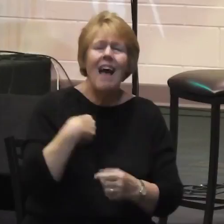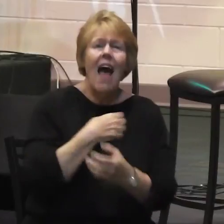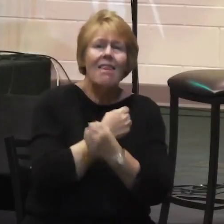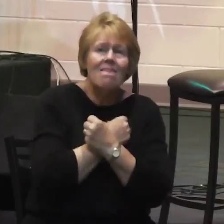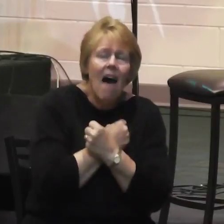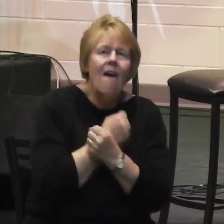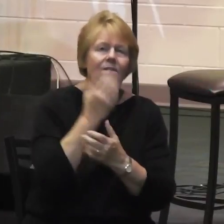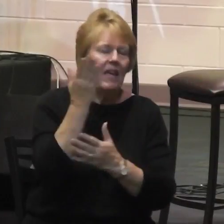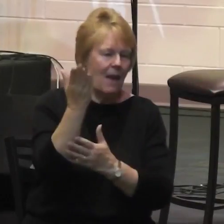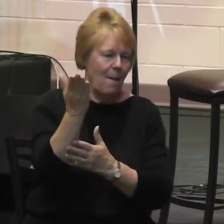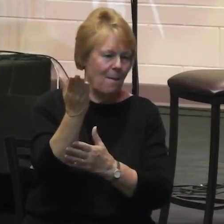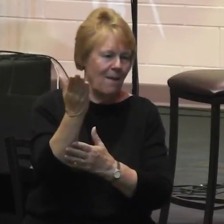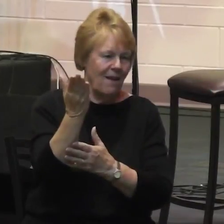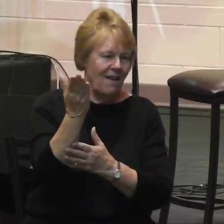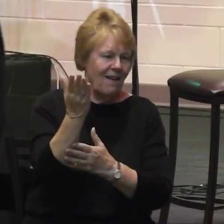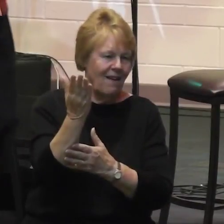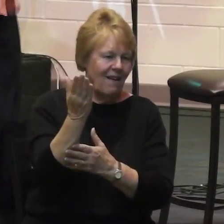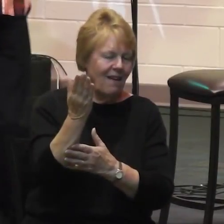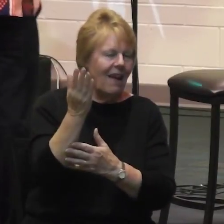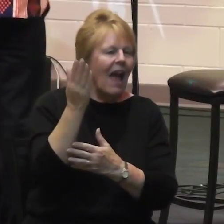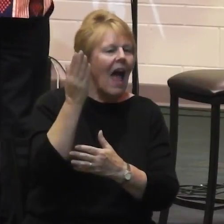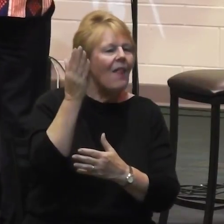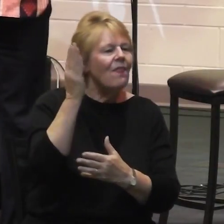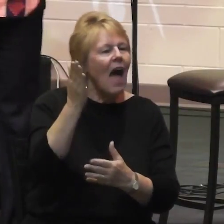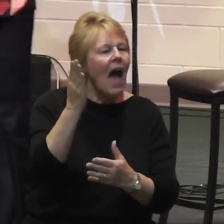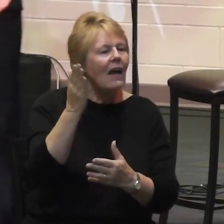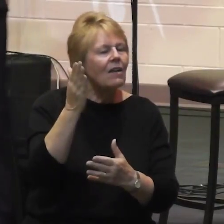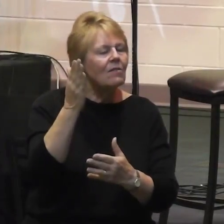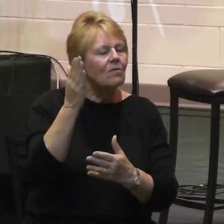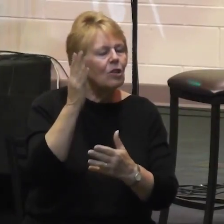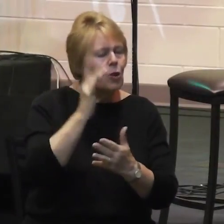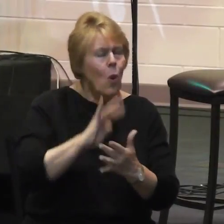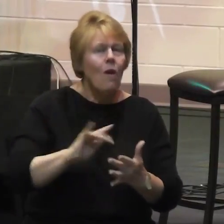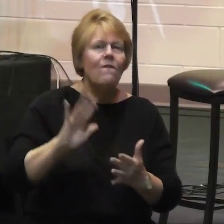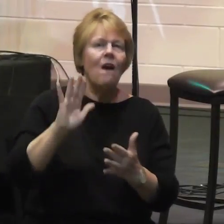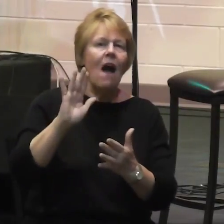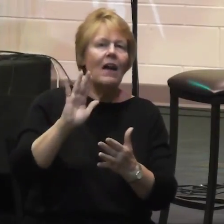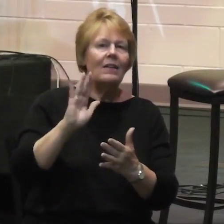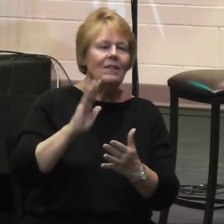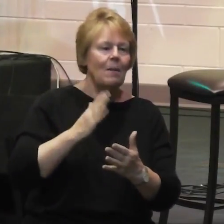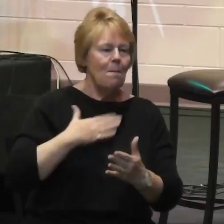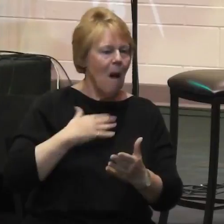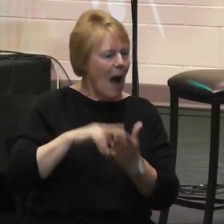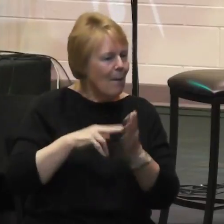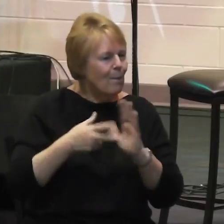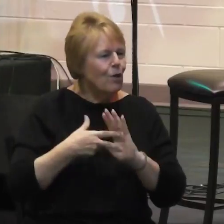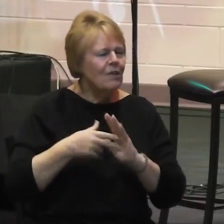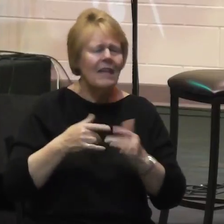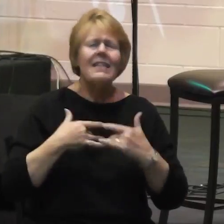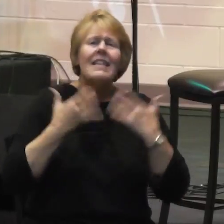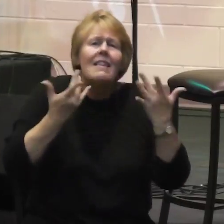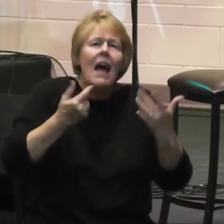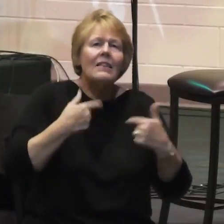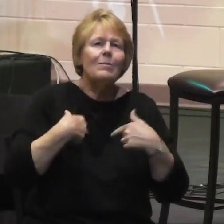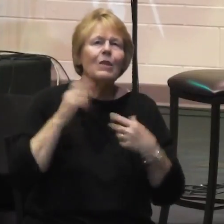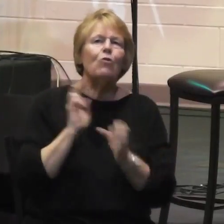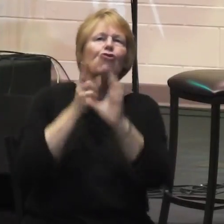clarifies what my purpose in his mission is and it delights me to join him in what he is doing.